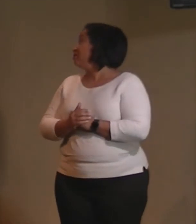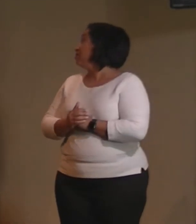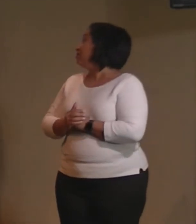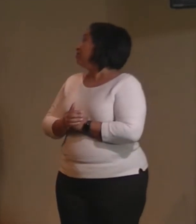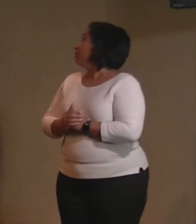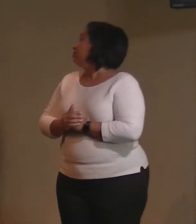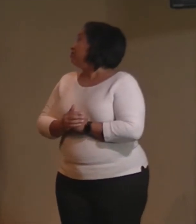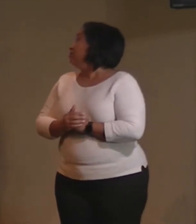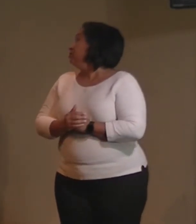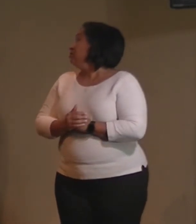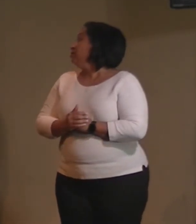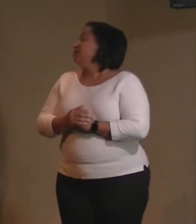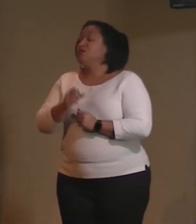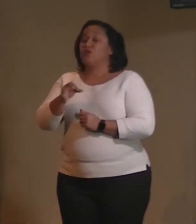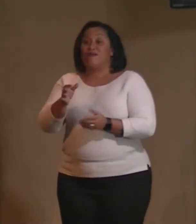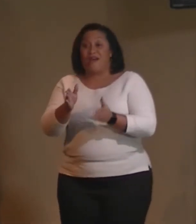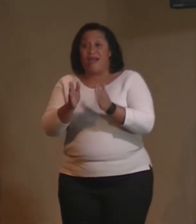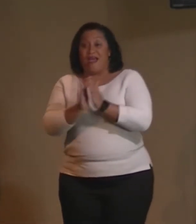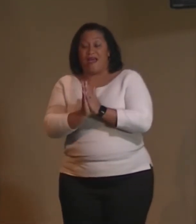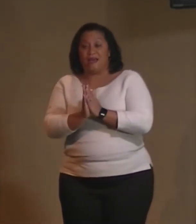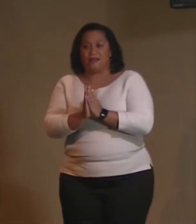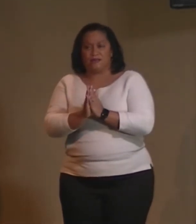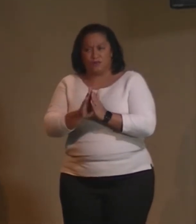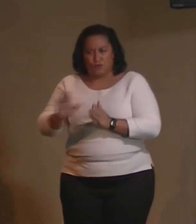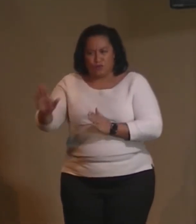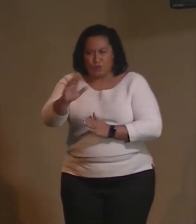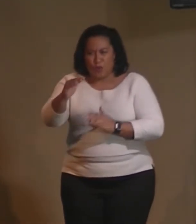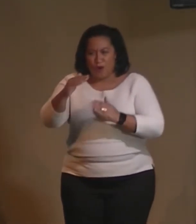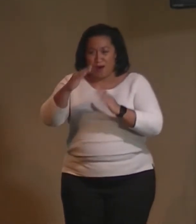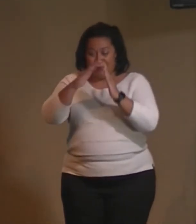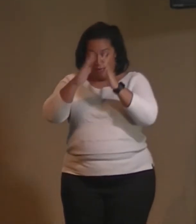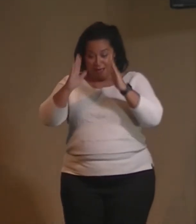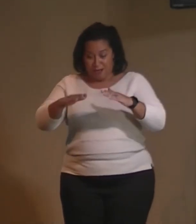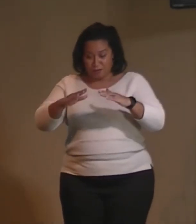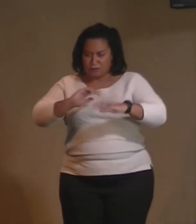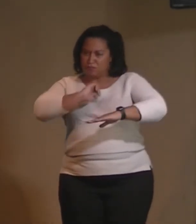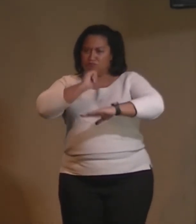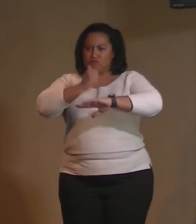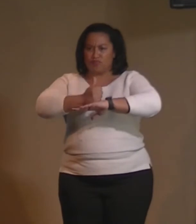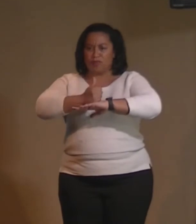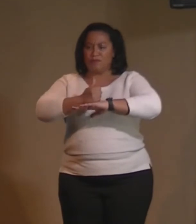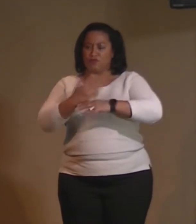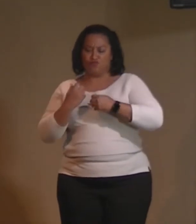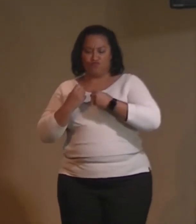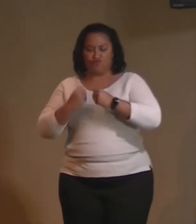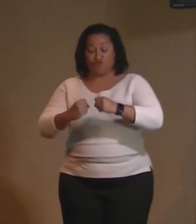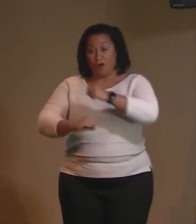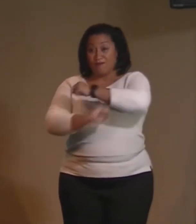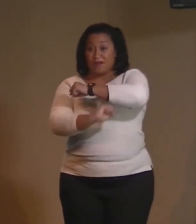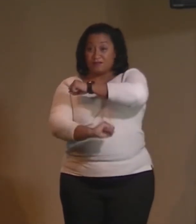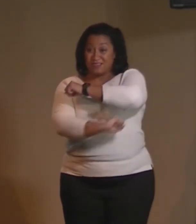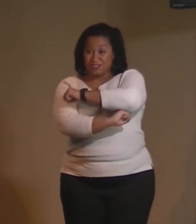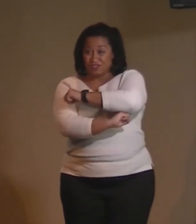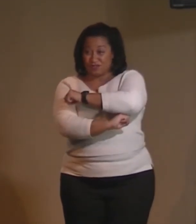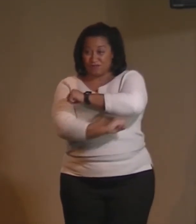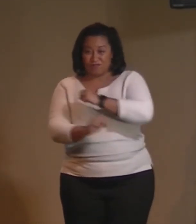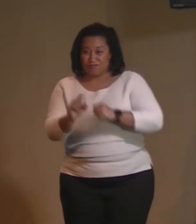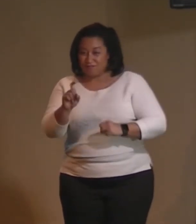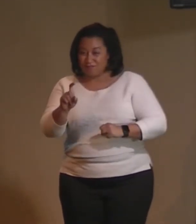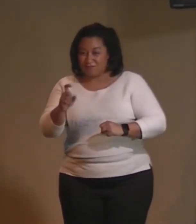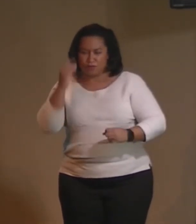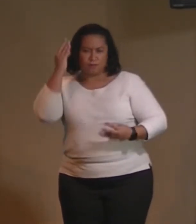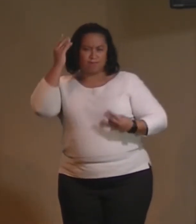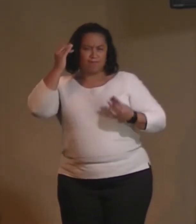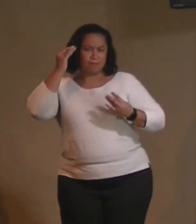So if I were to ask, is your house built on a sturdy foundation? Just marinate to that for yourself, just,